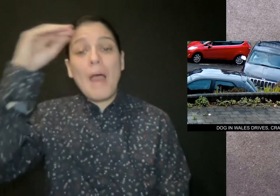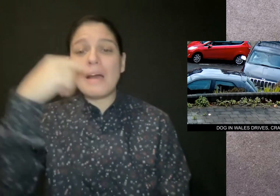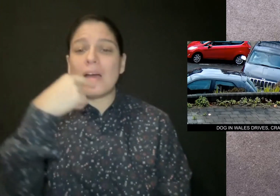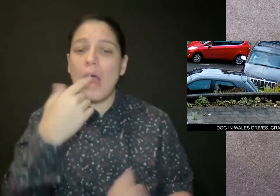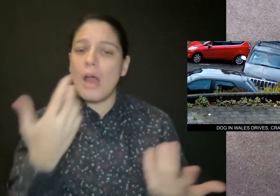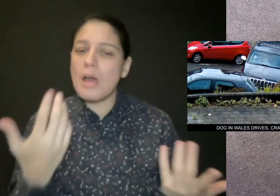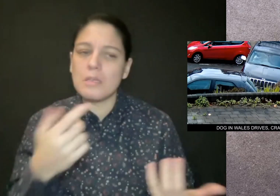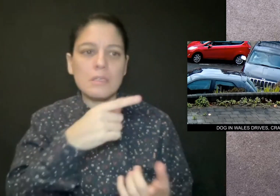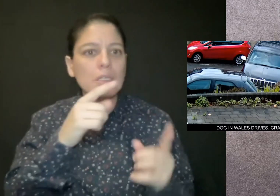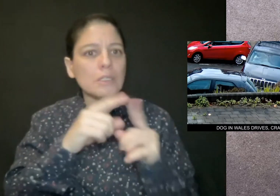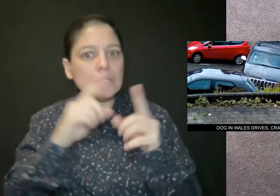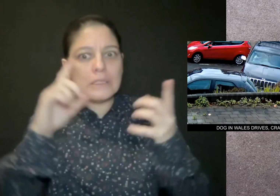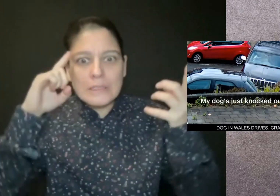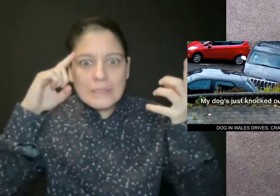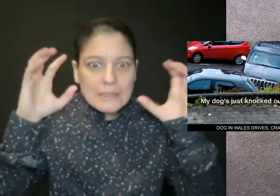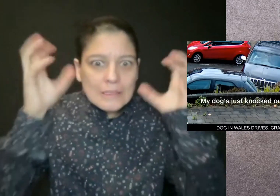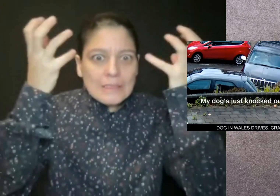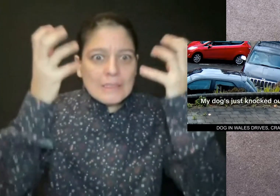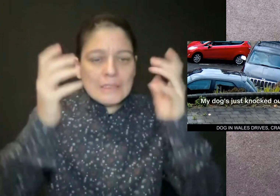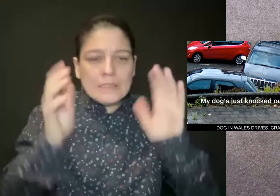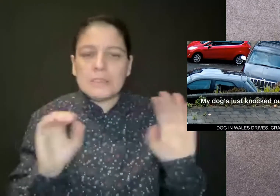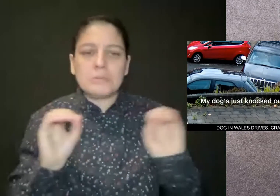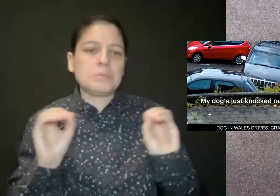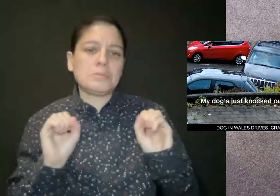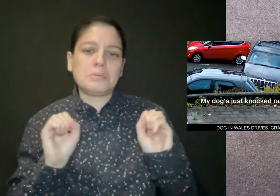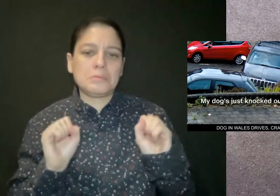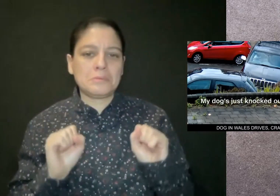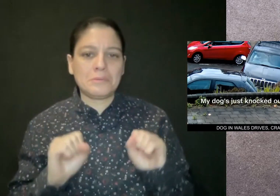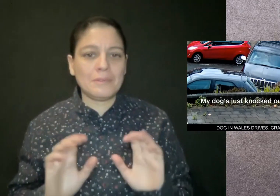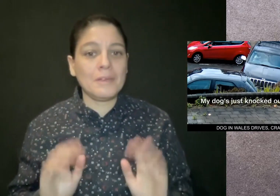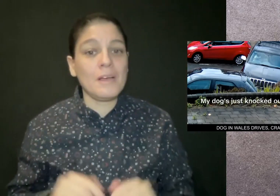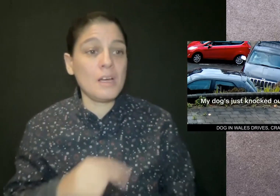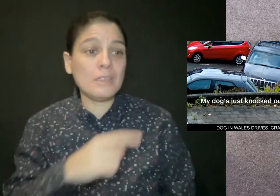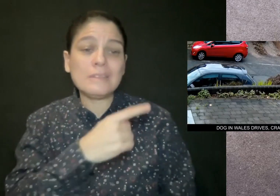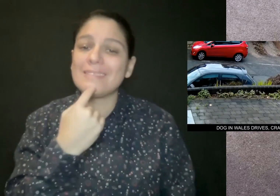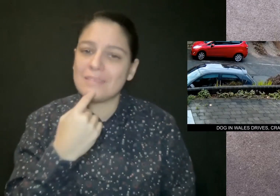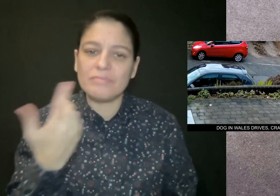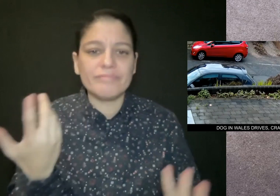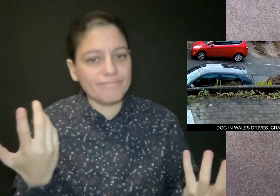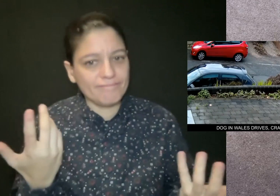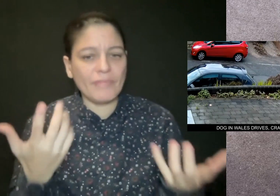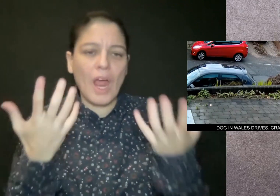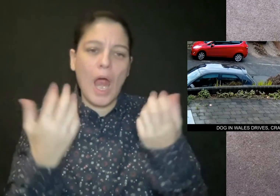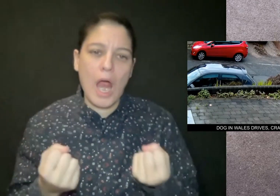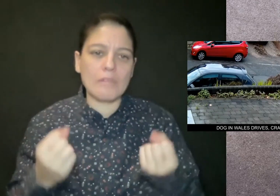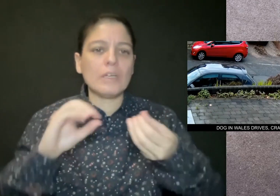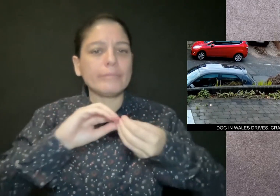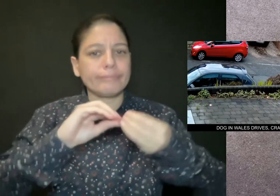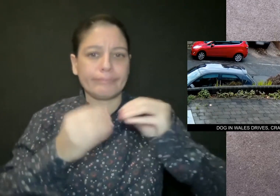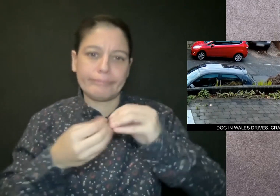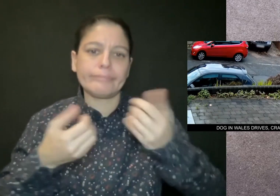The man was not mad at all. He said accidents will happen.